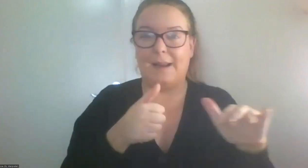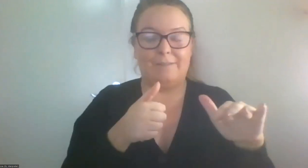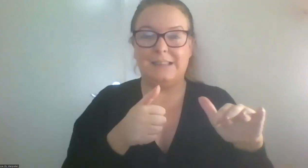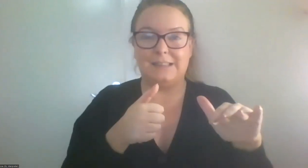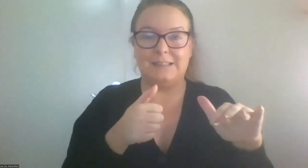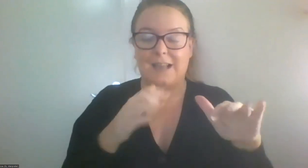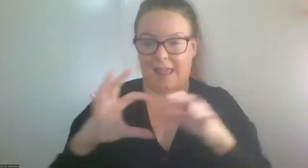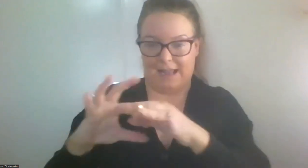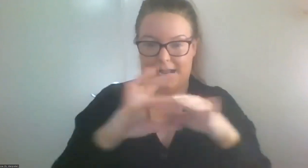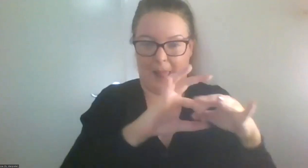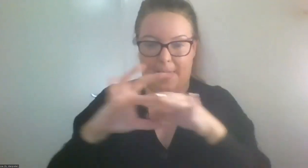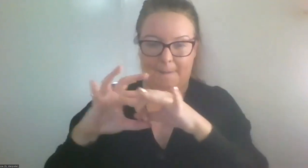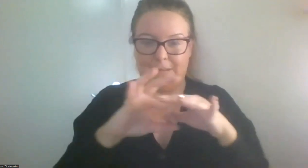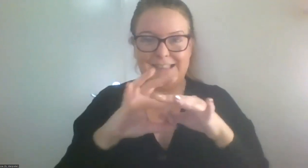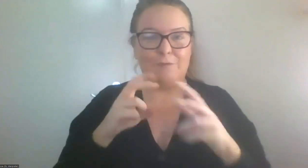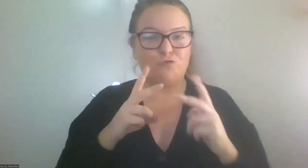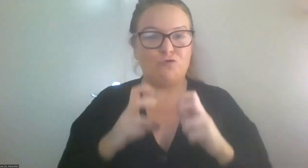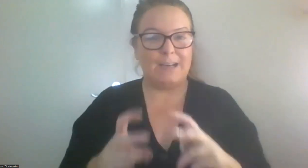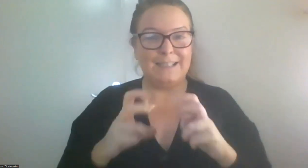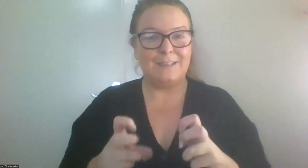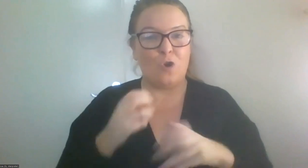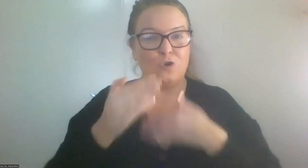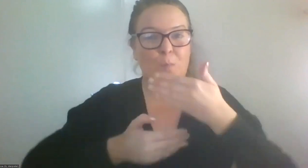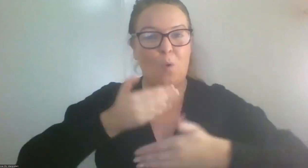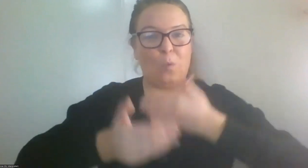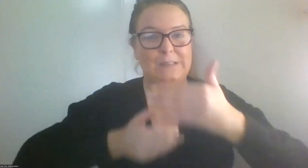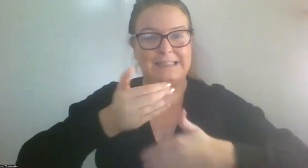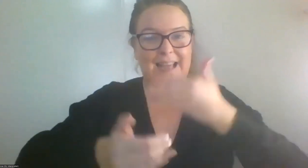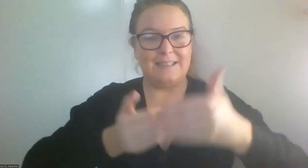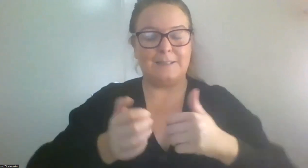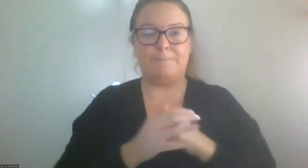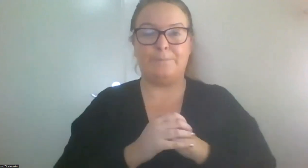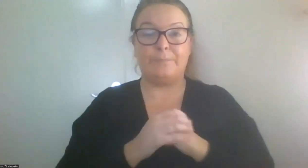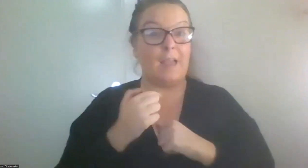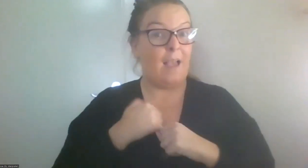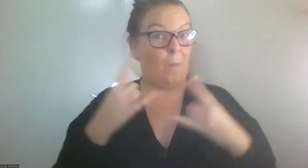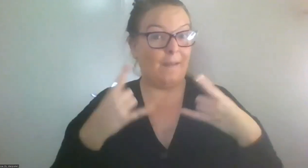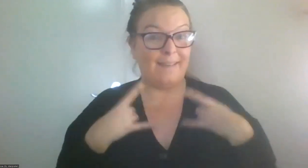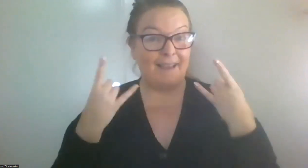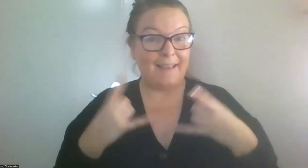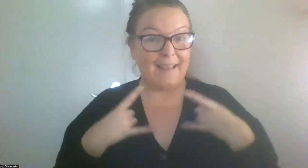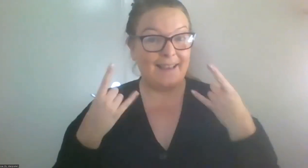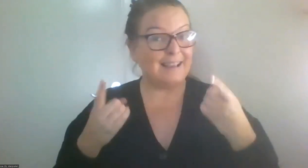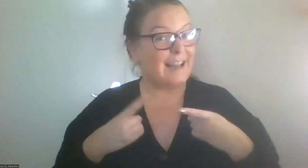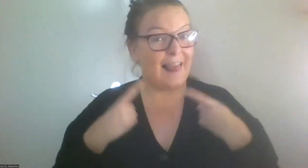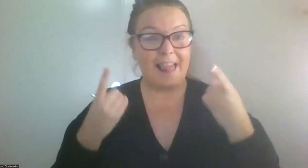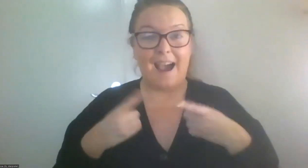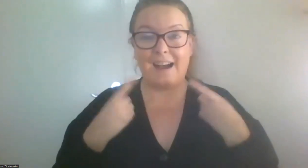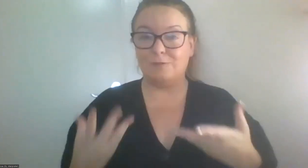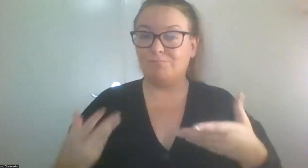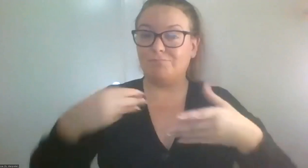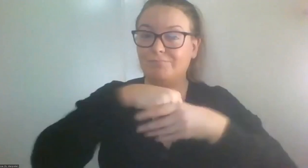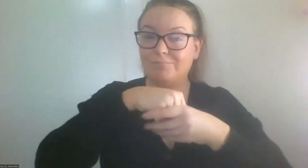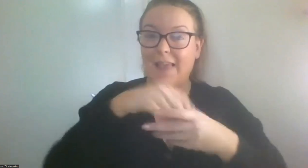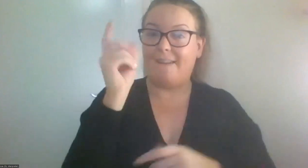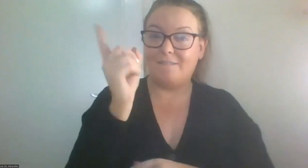collaborative research process. I was delighted to participate in the advisory group for